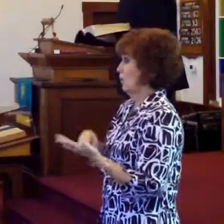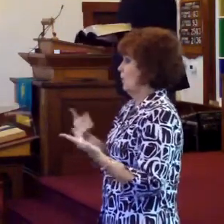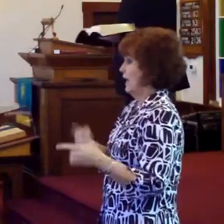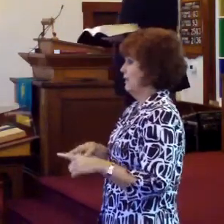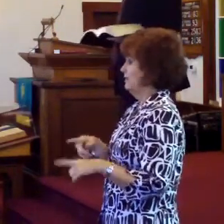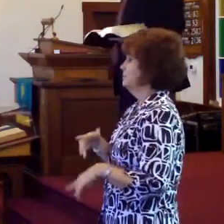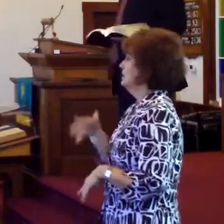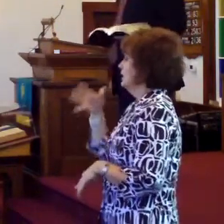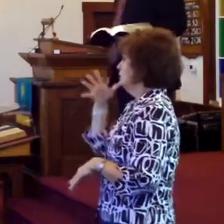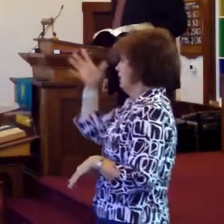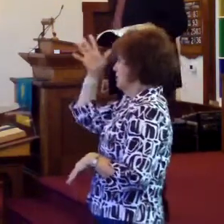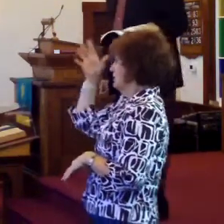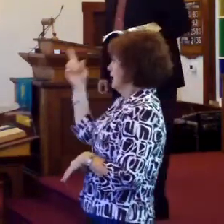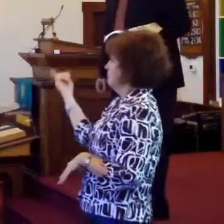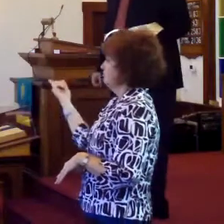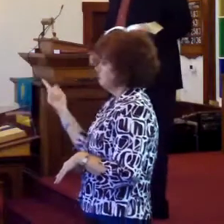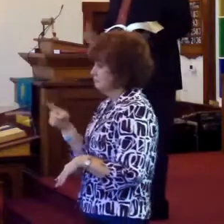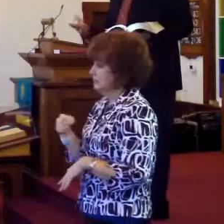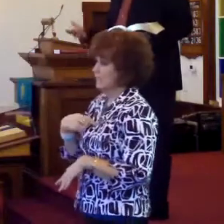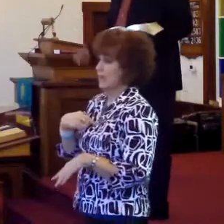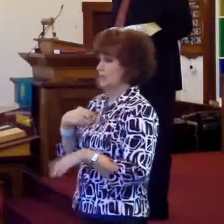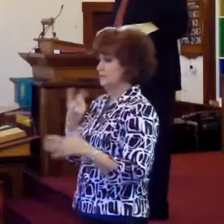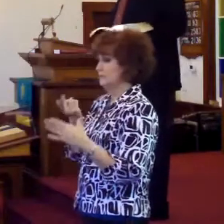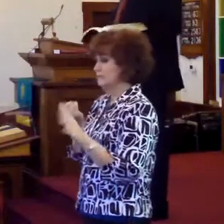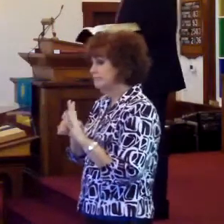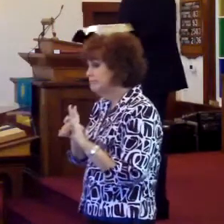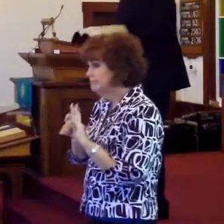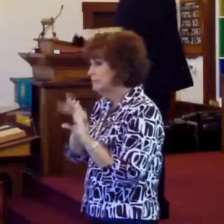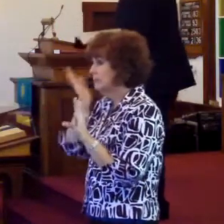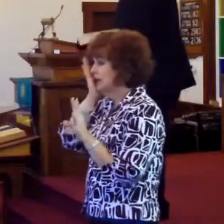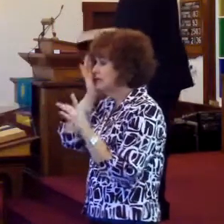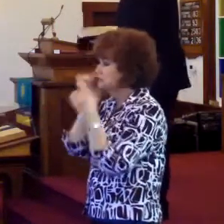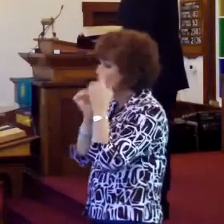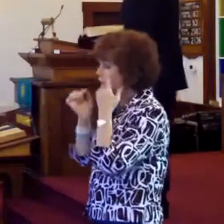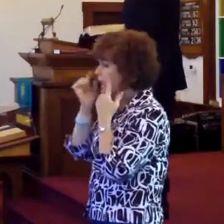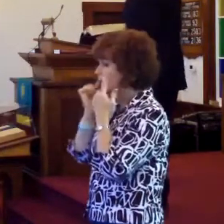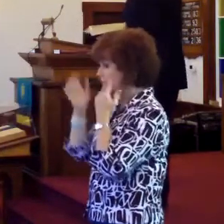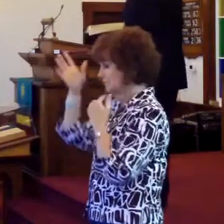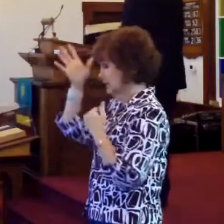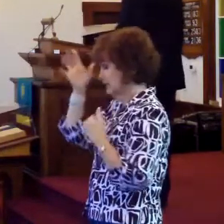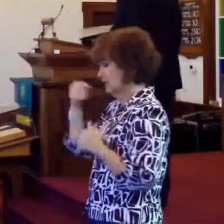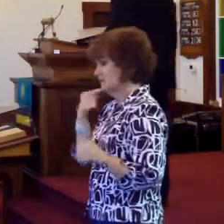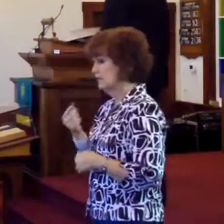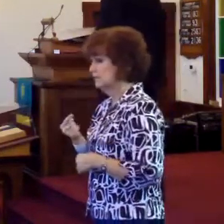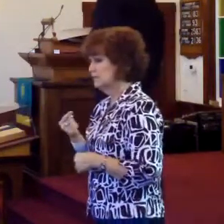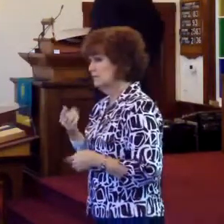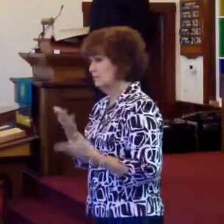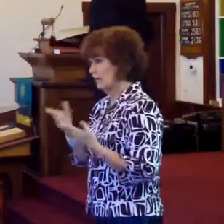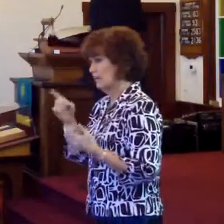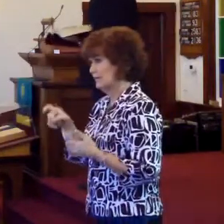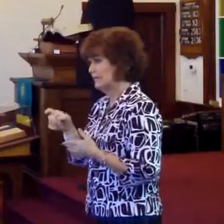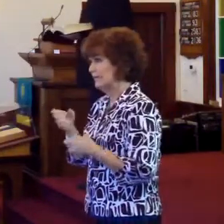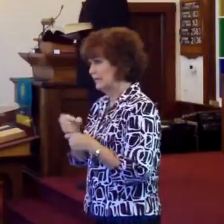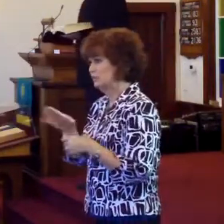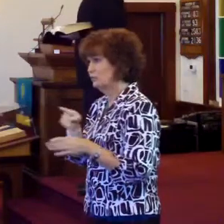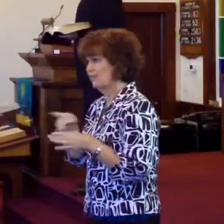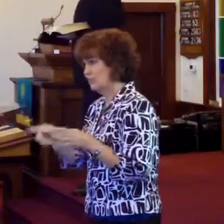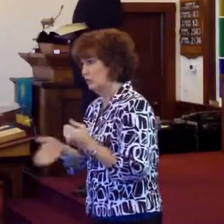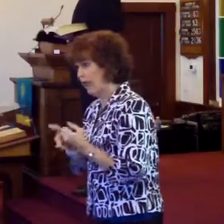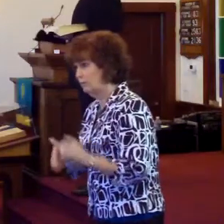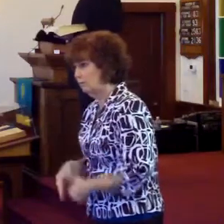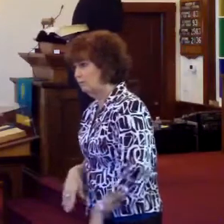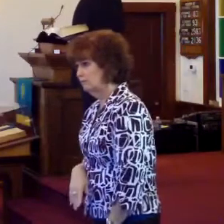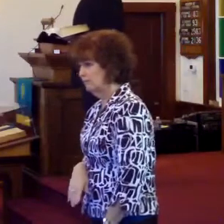My mom and dad came in one night. I was in there crying to myself. And I remember dad said, maybe we need to get you some professional help.